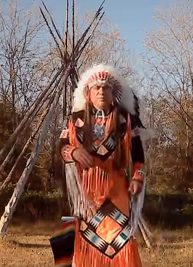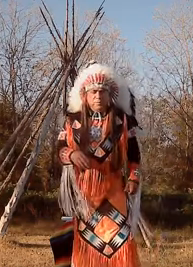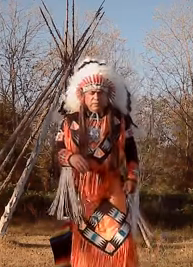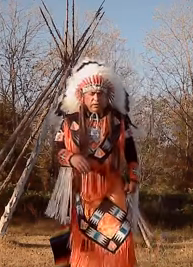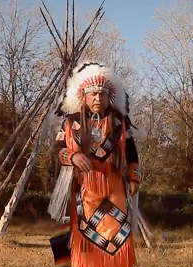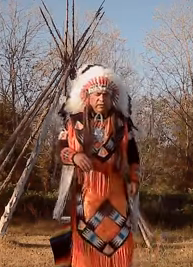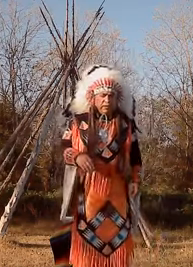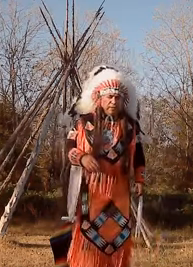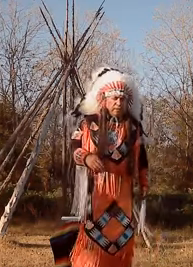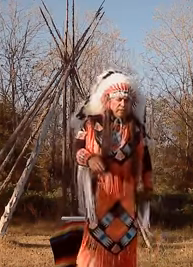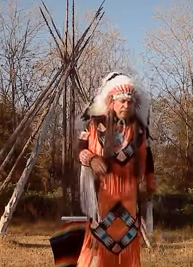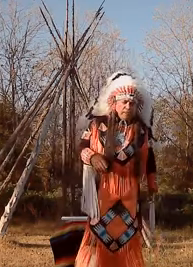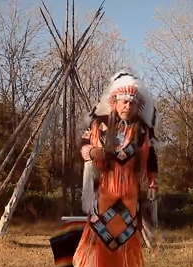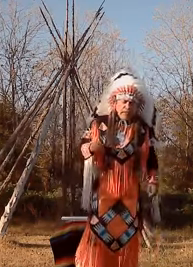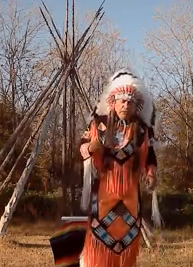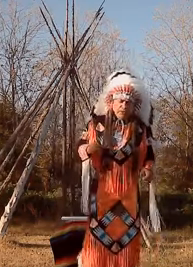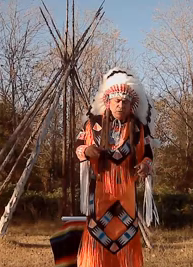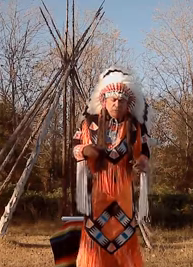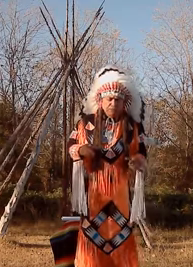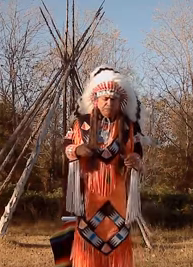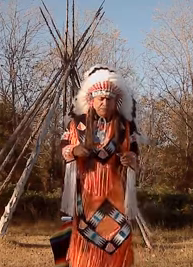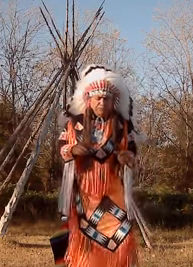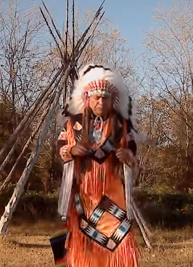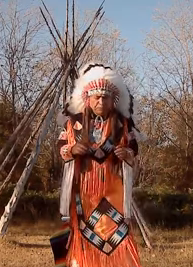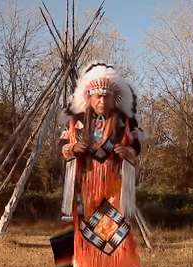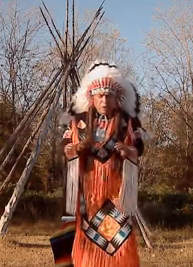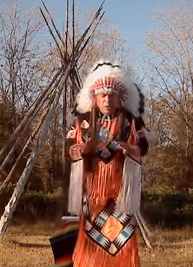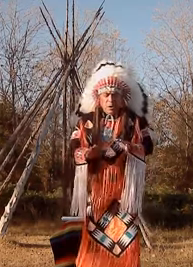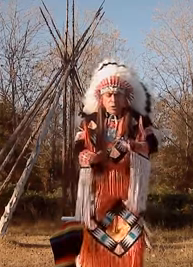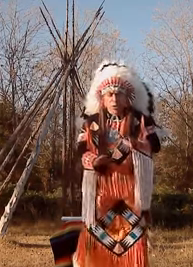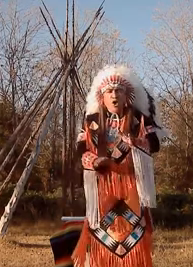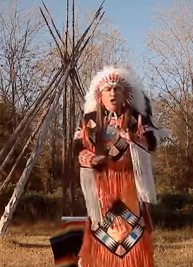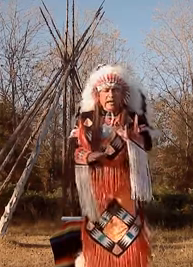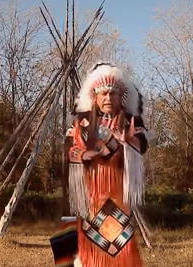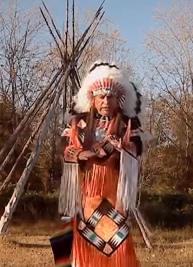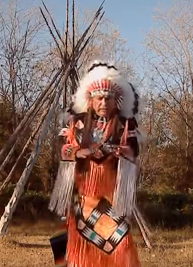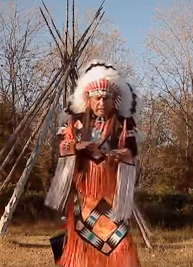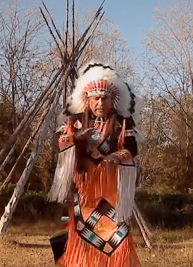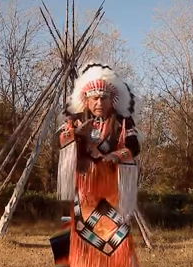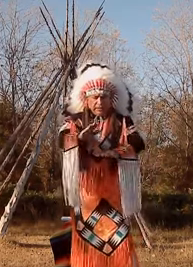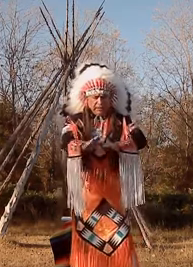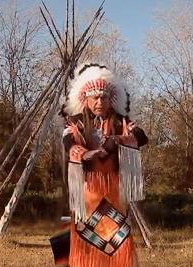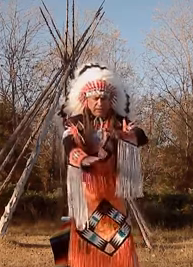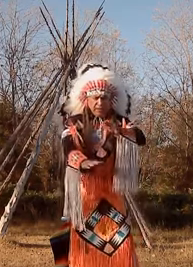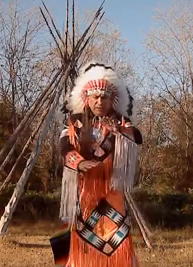and so walking is this